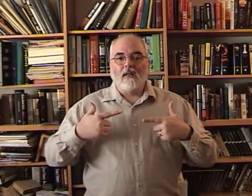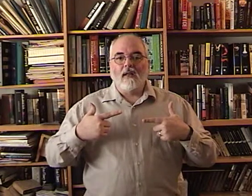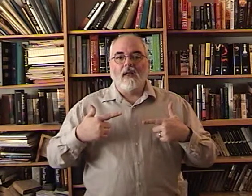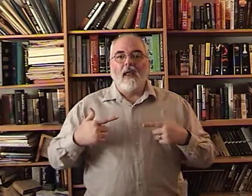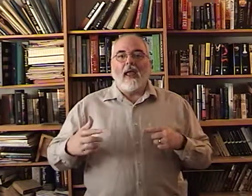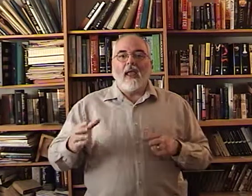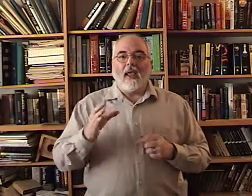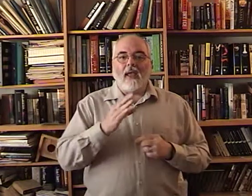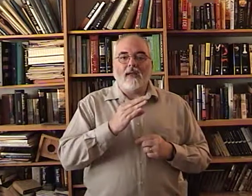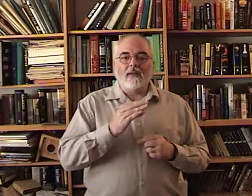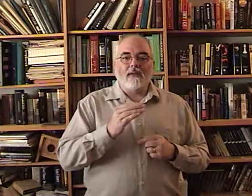And.